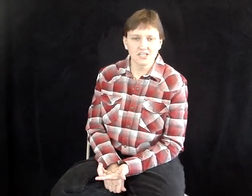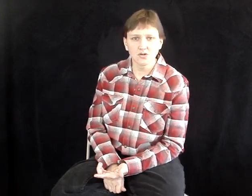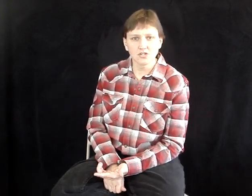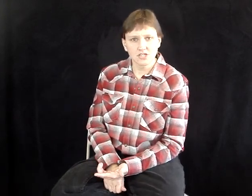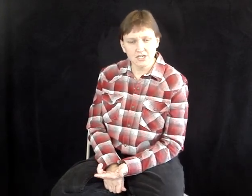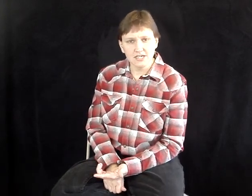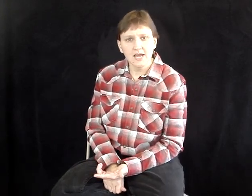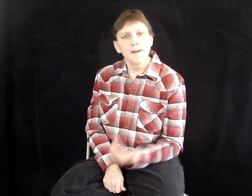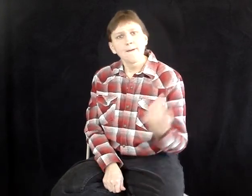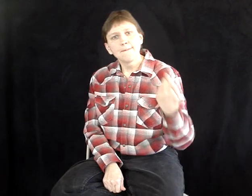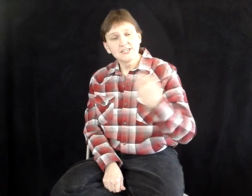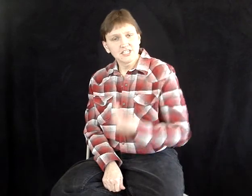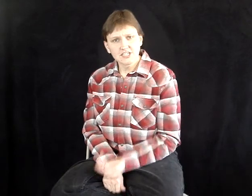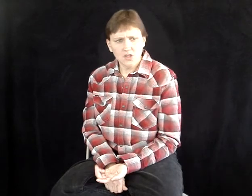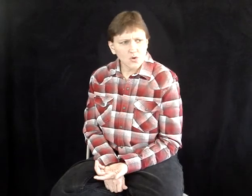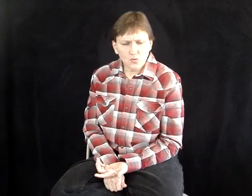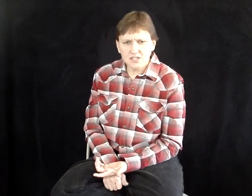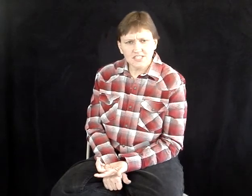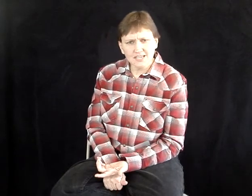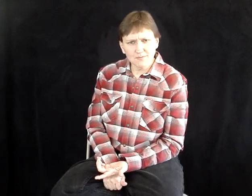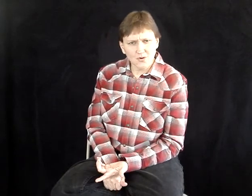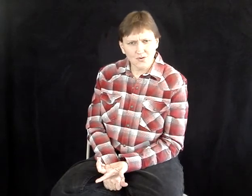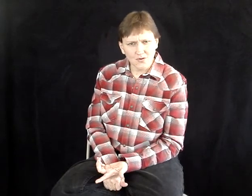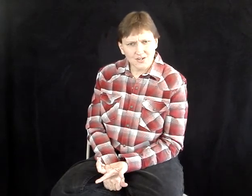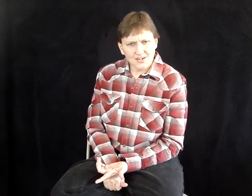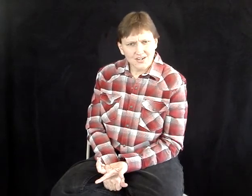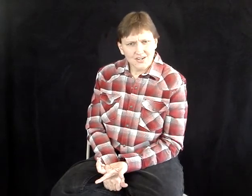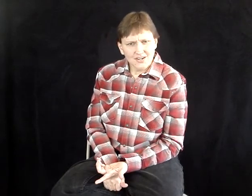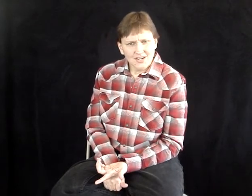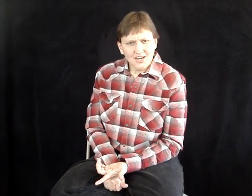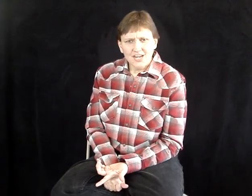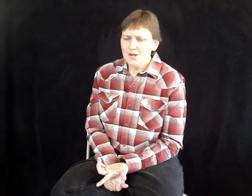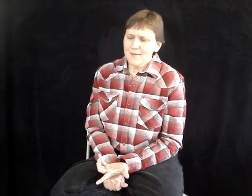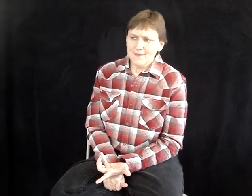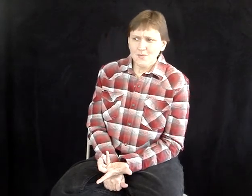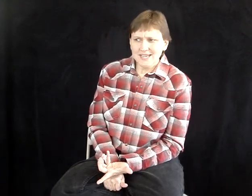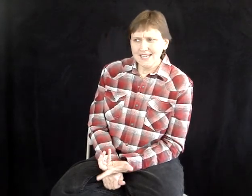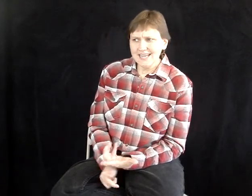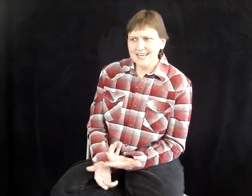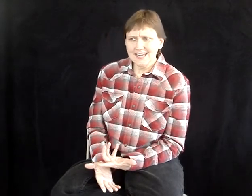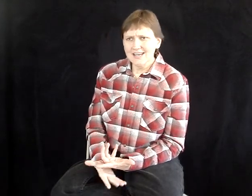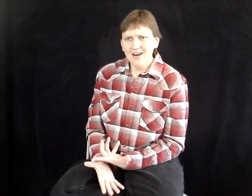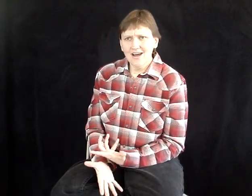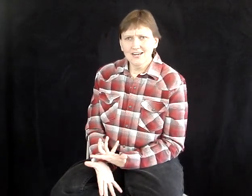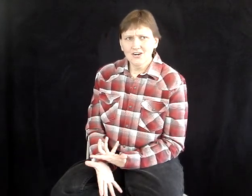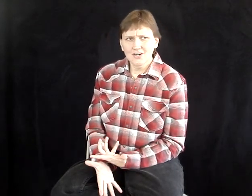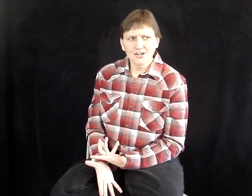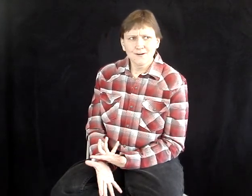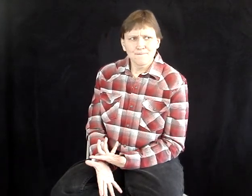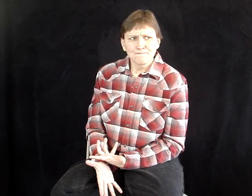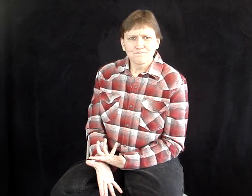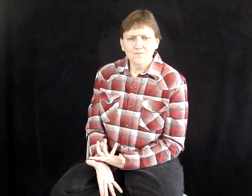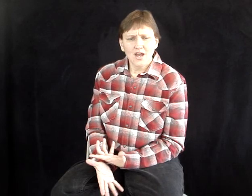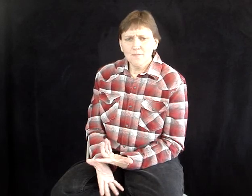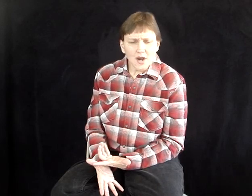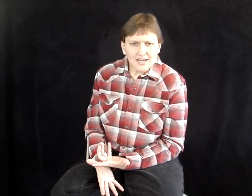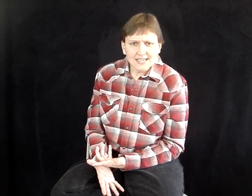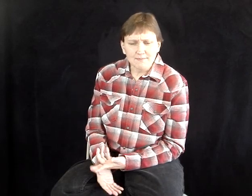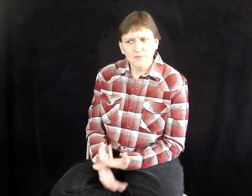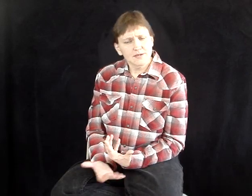this girl's good, and she's a local real estate broker owner? You know, maybe we can get in on her, our marketing, maybe we